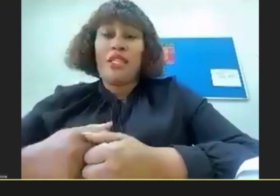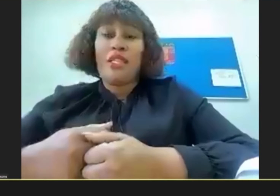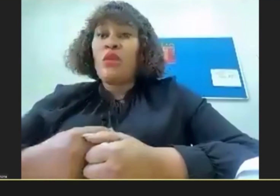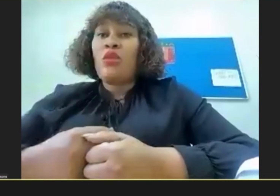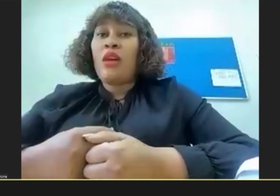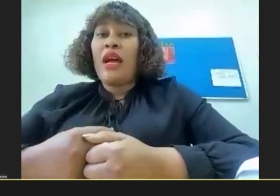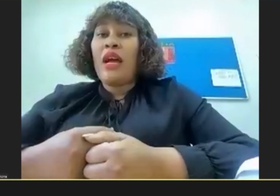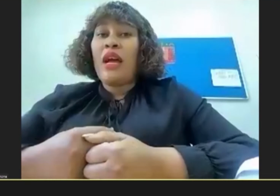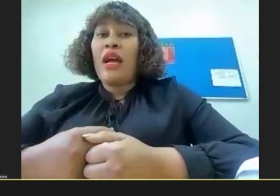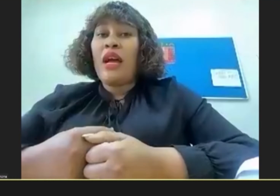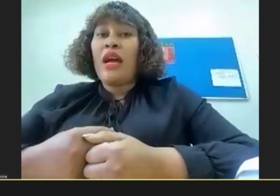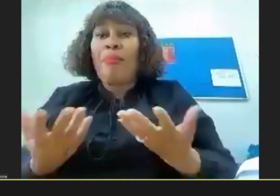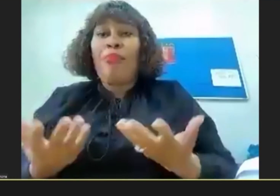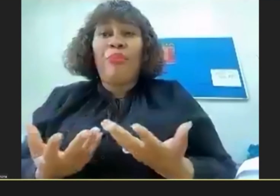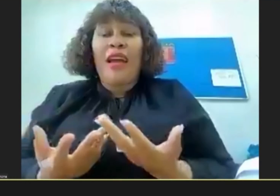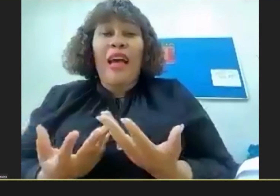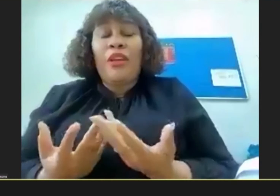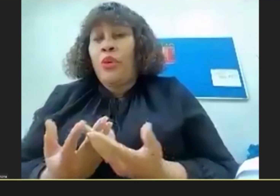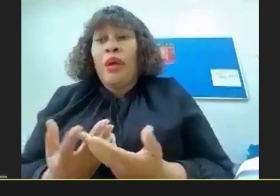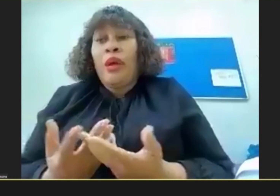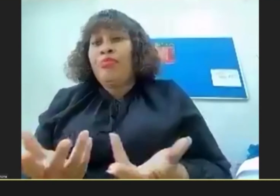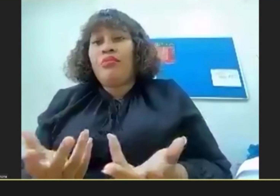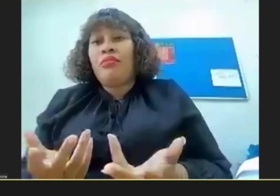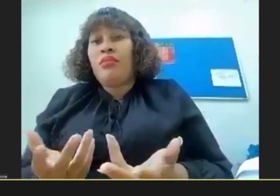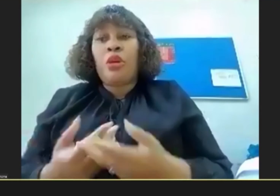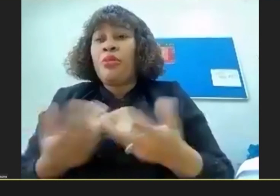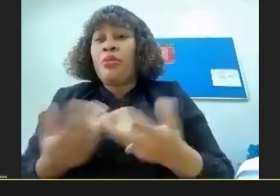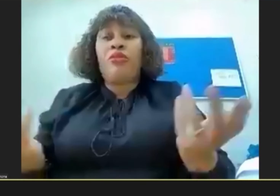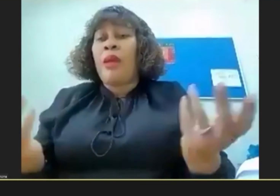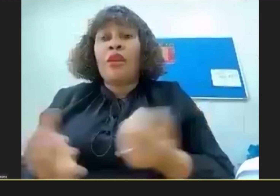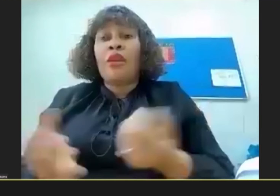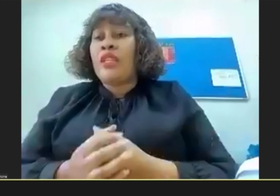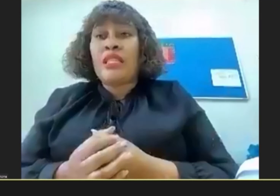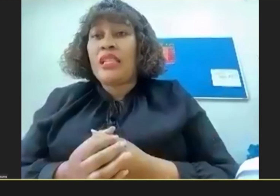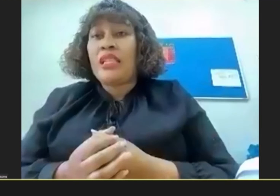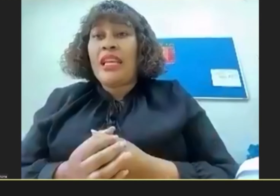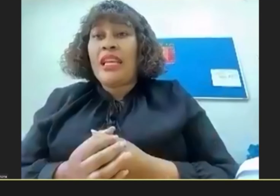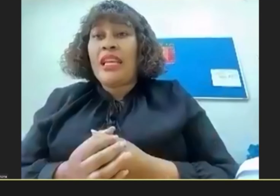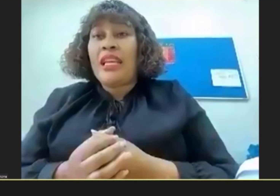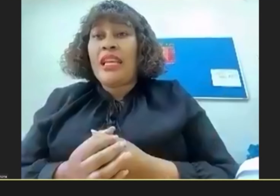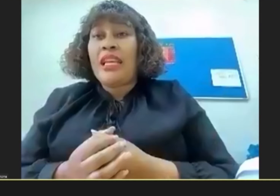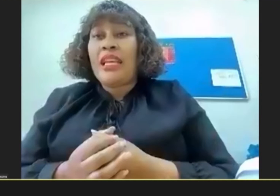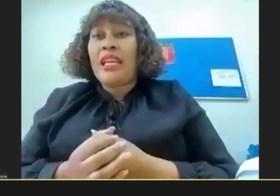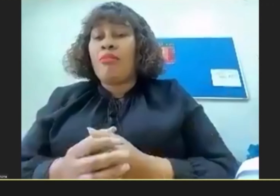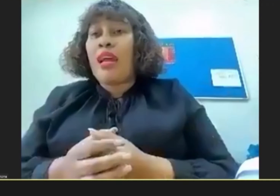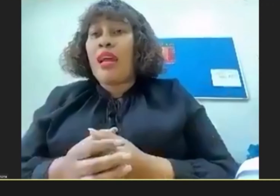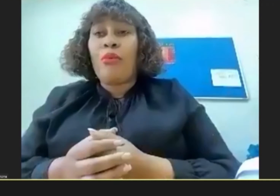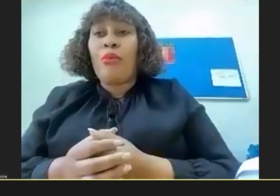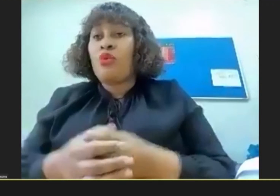So I grew up, yeah, I grew up interpreting for my parents I went everywhere with them I went to the